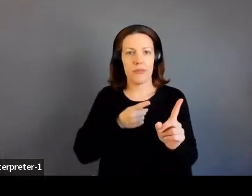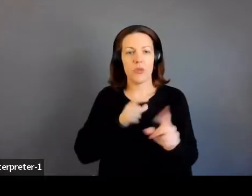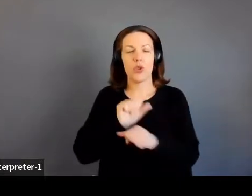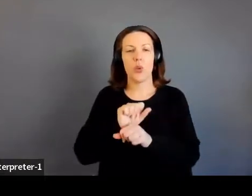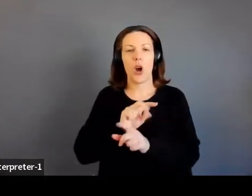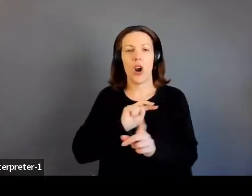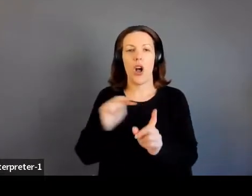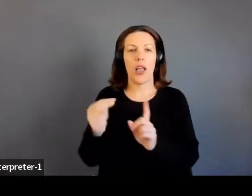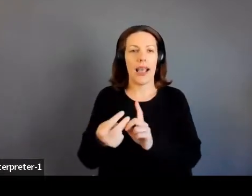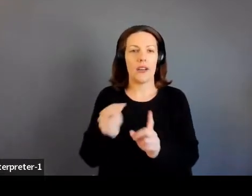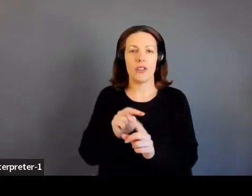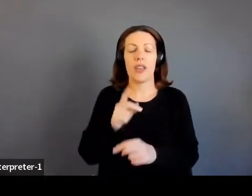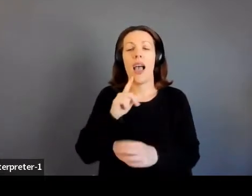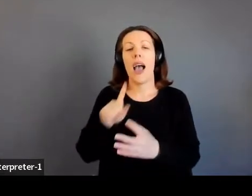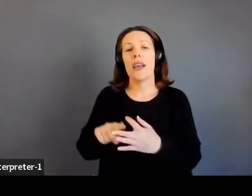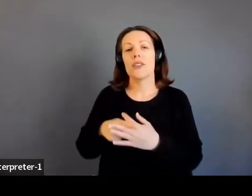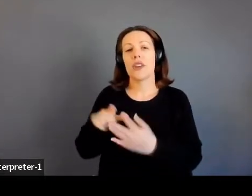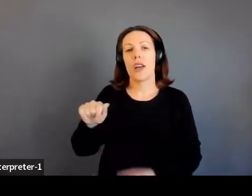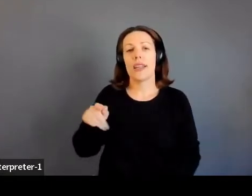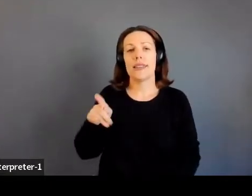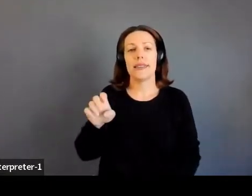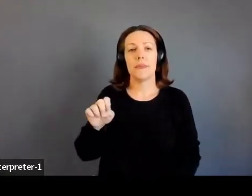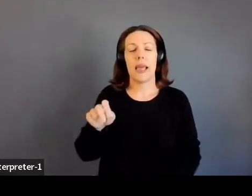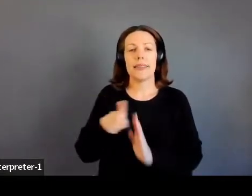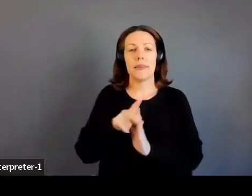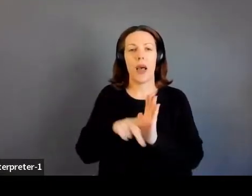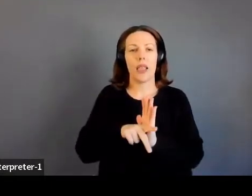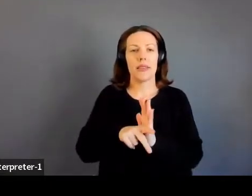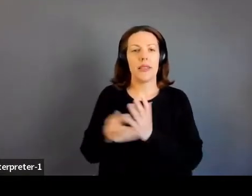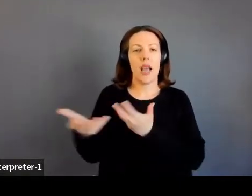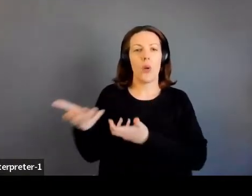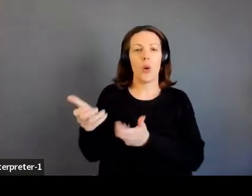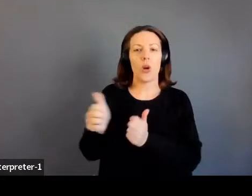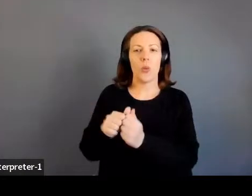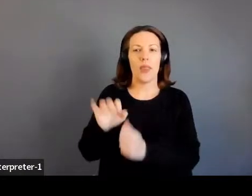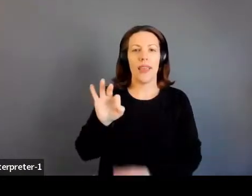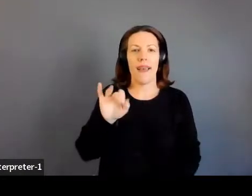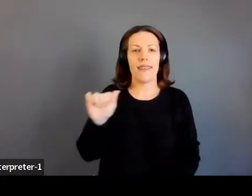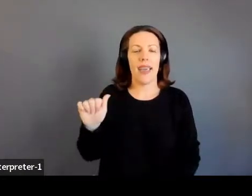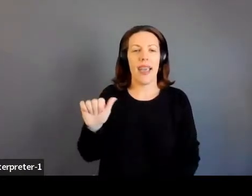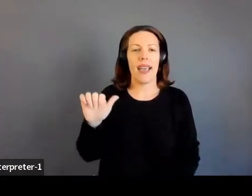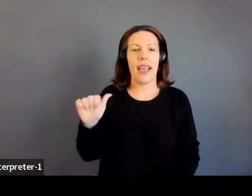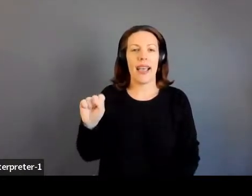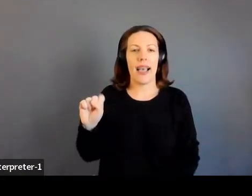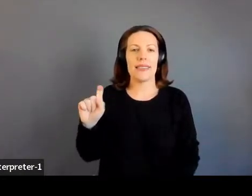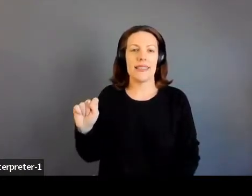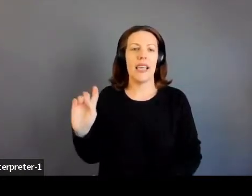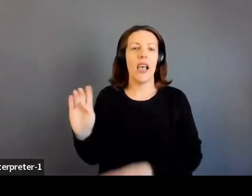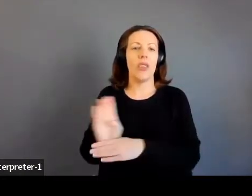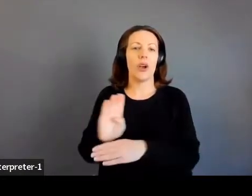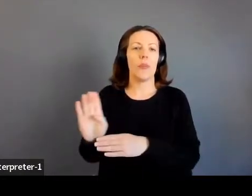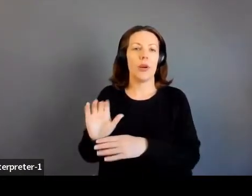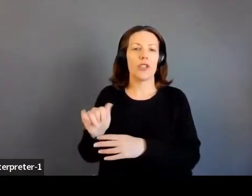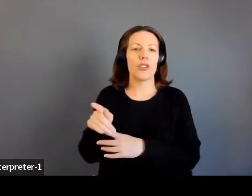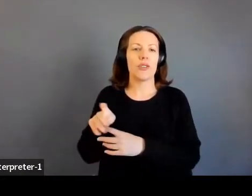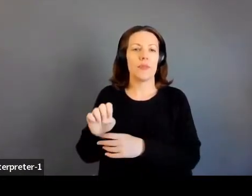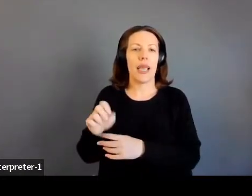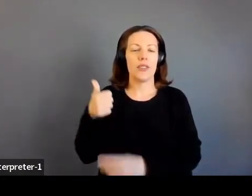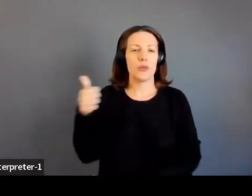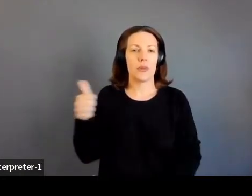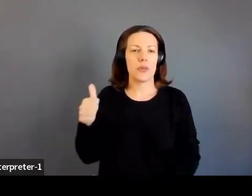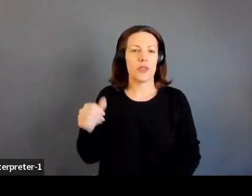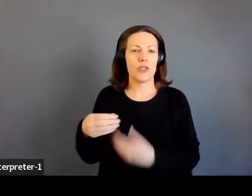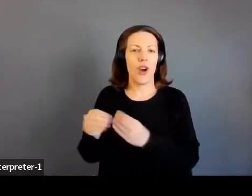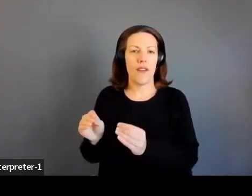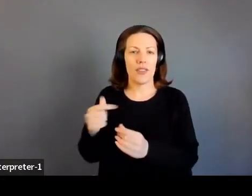I started my career in space policy. I worked very closely with FAAAST, the Commercial Space Transportation Office. I was working at the Commercial